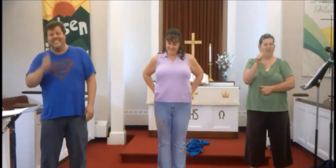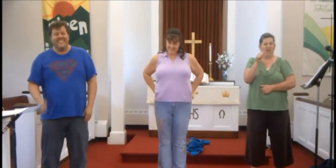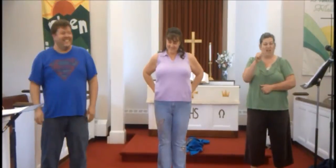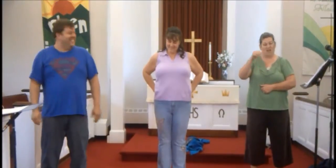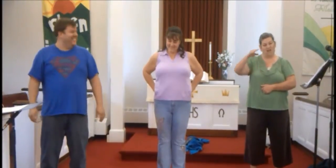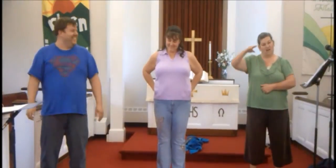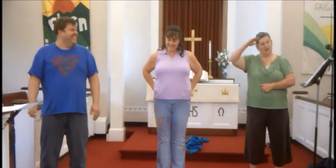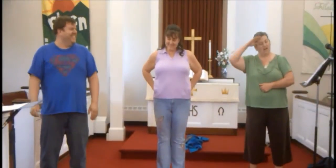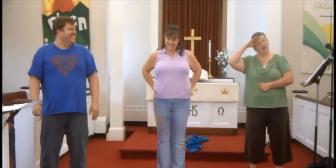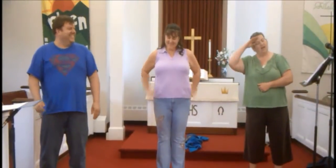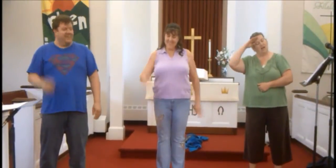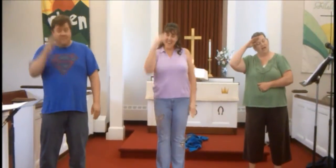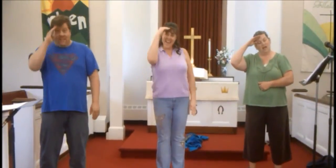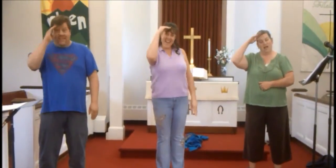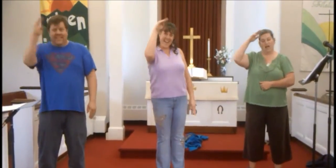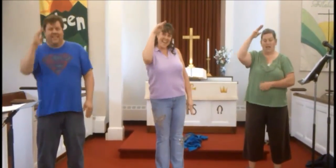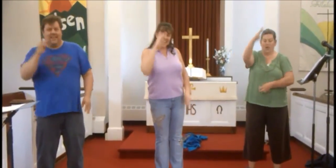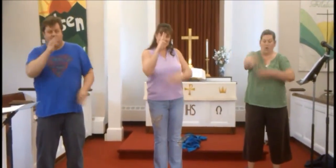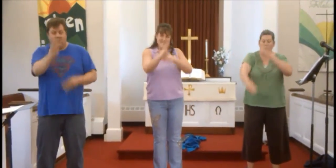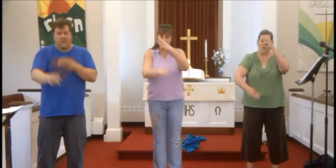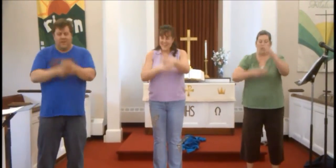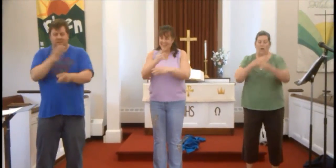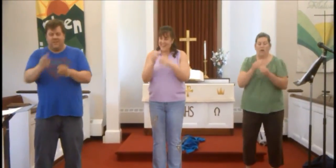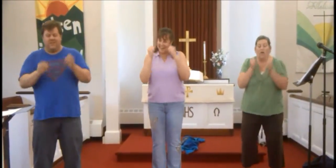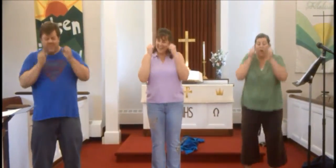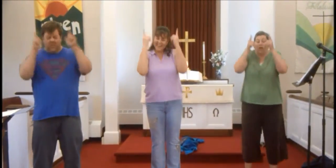oh hello world,